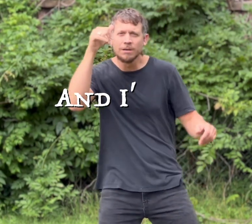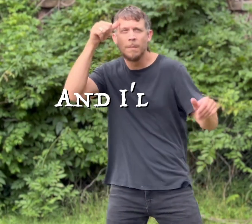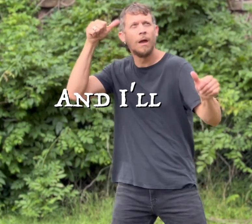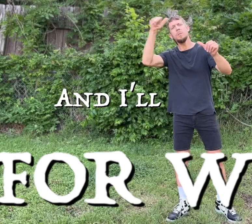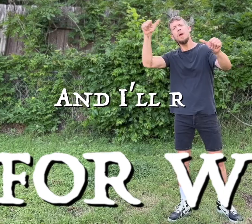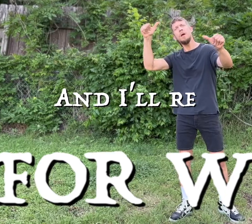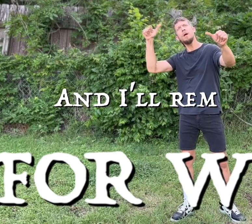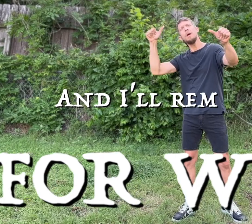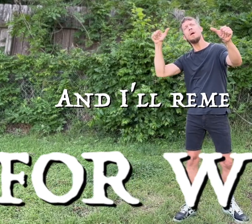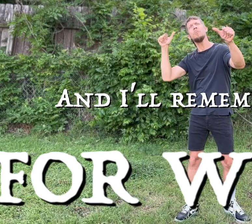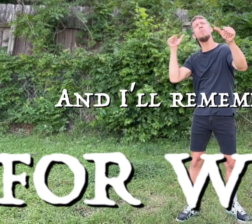remember